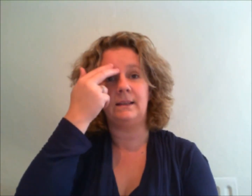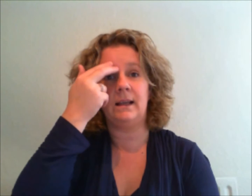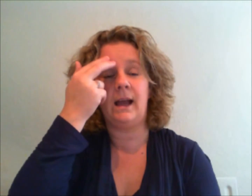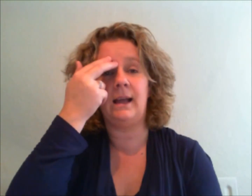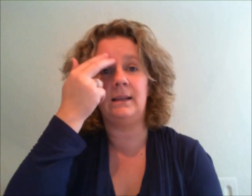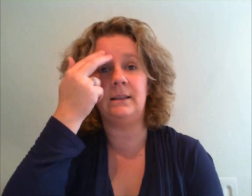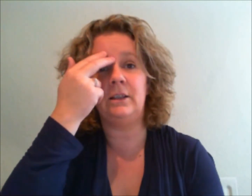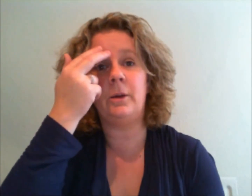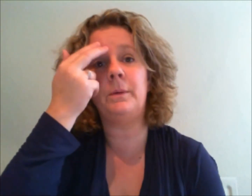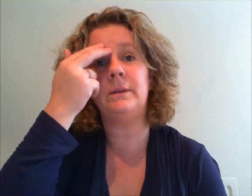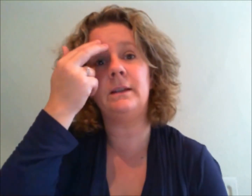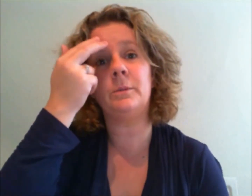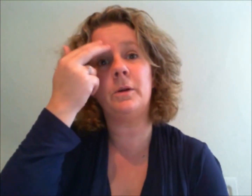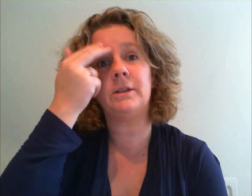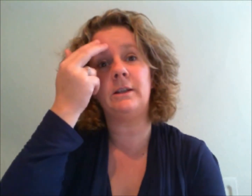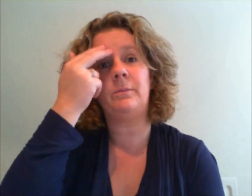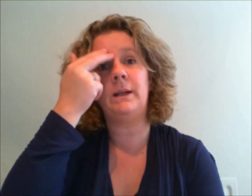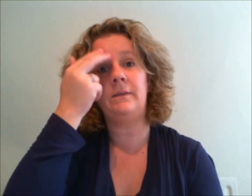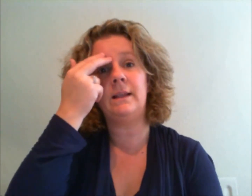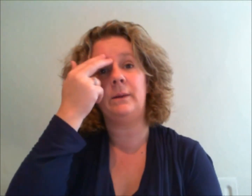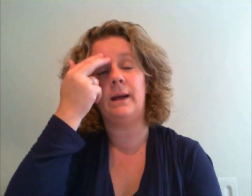and you know building those positive beliefs anyway